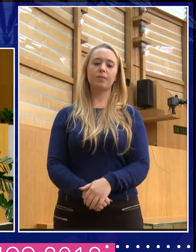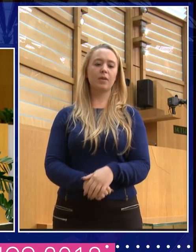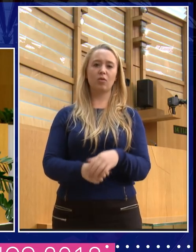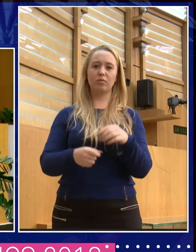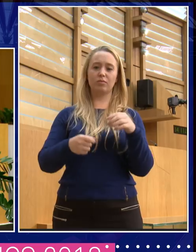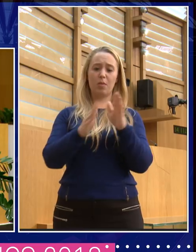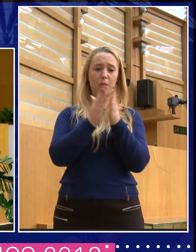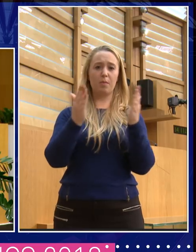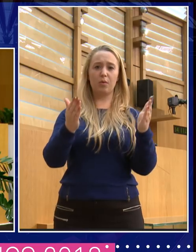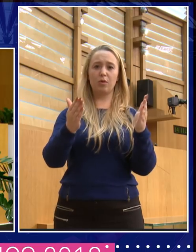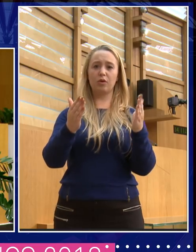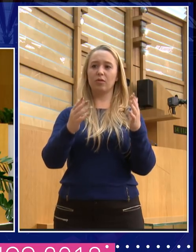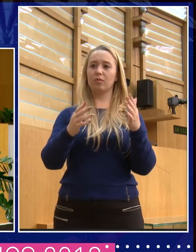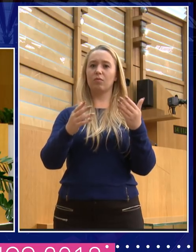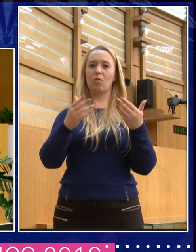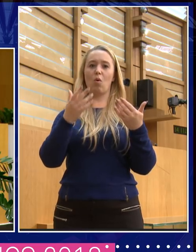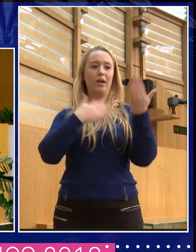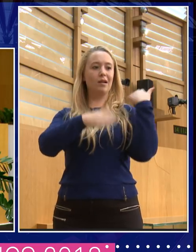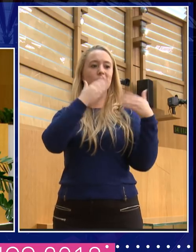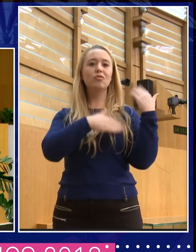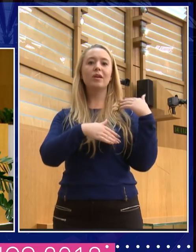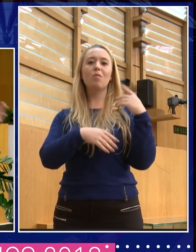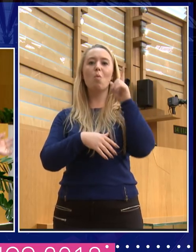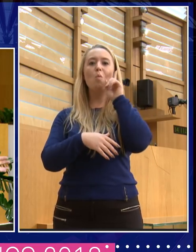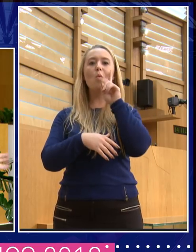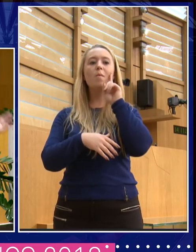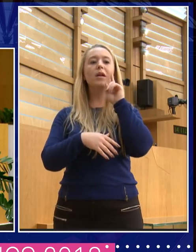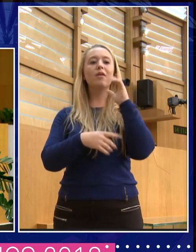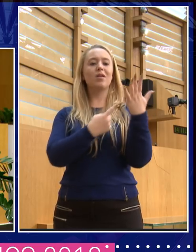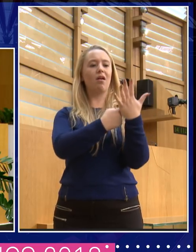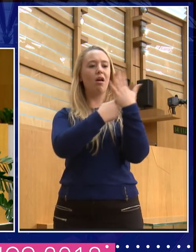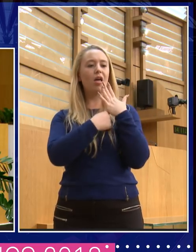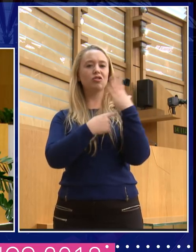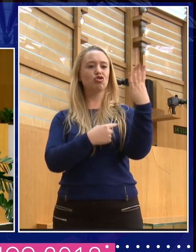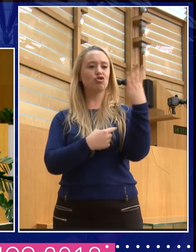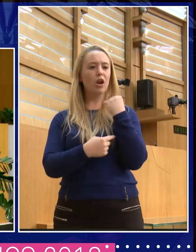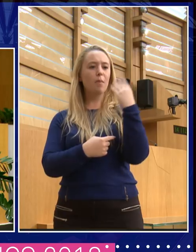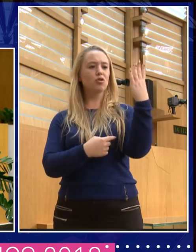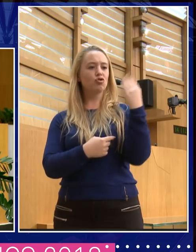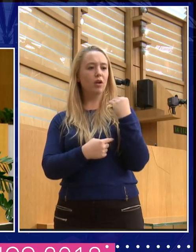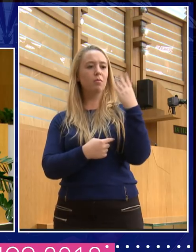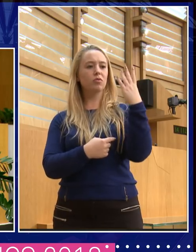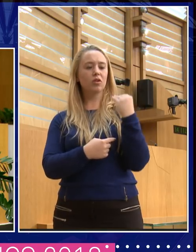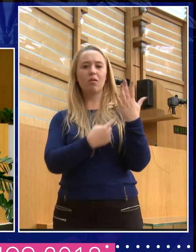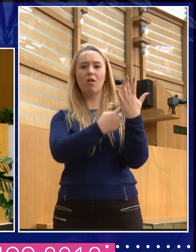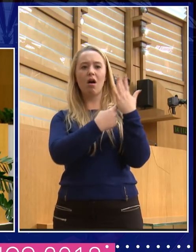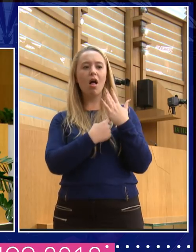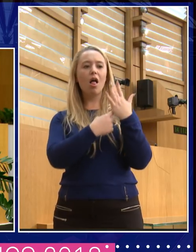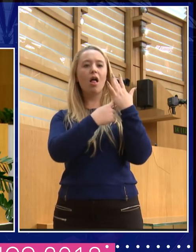in which women have been silenced, in a sense, go back to that. And I joined it to a